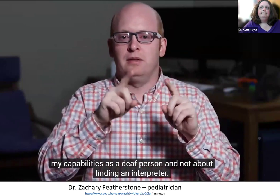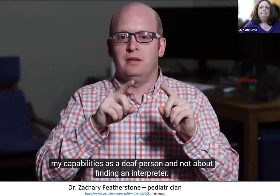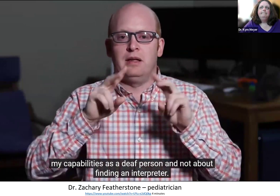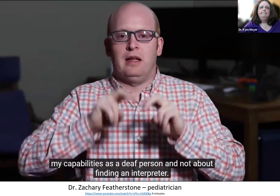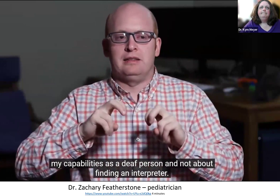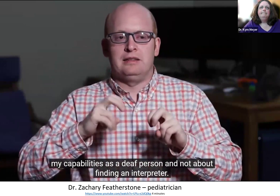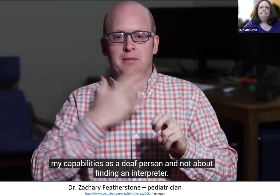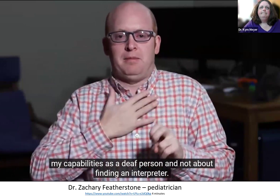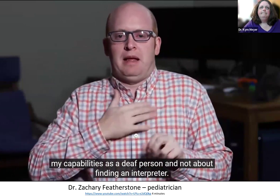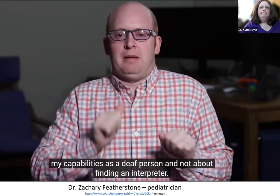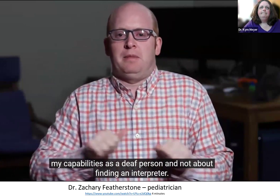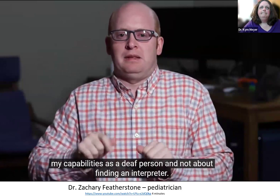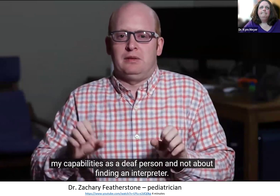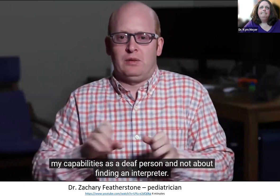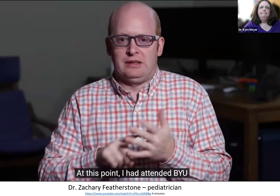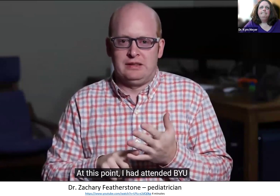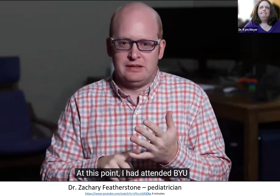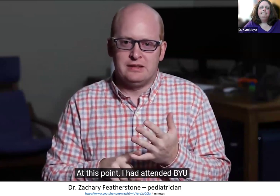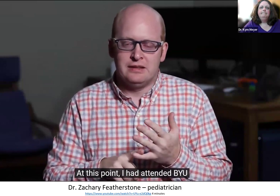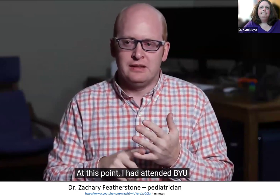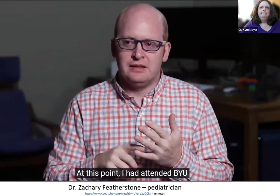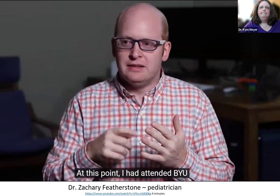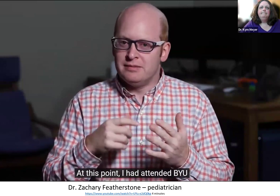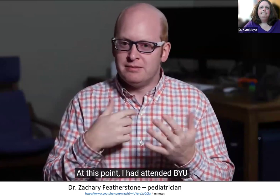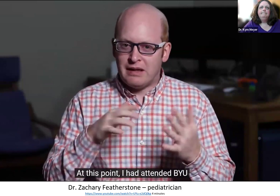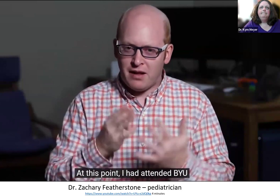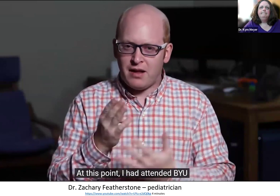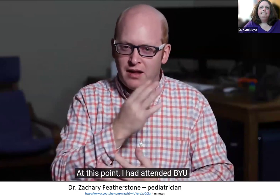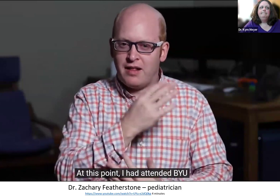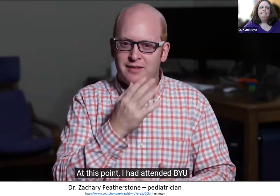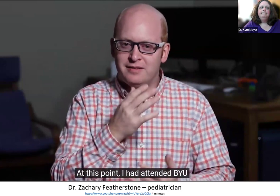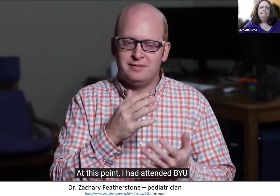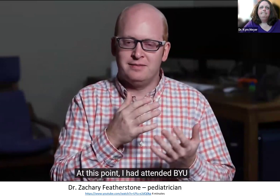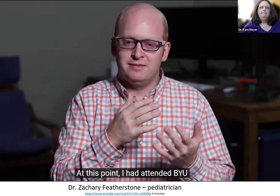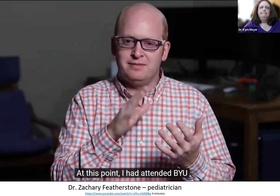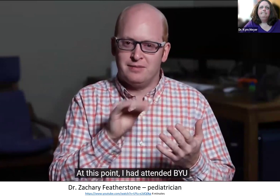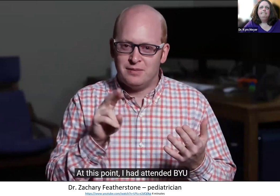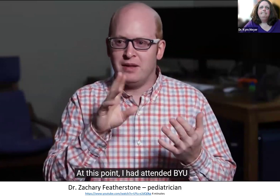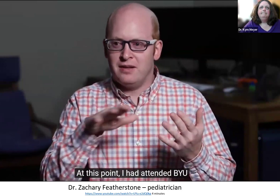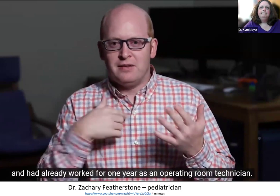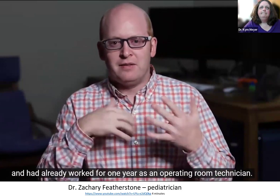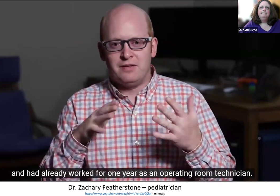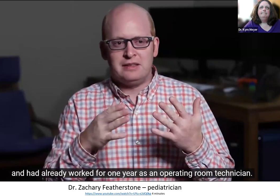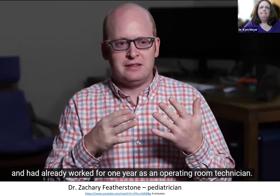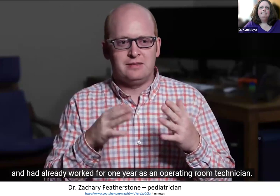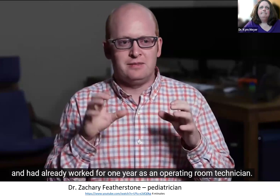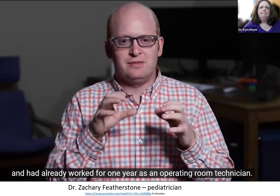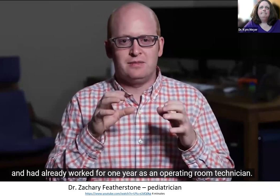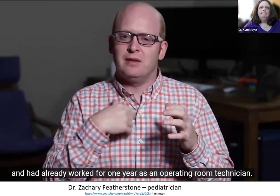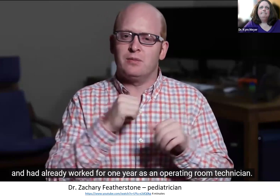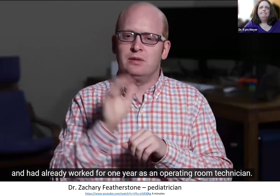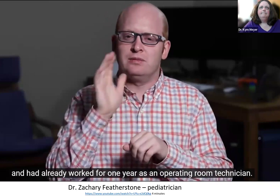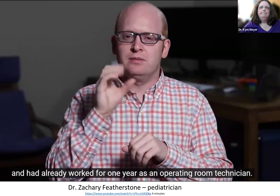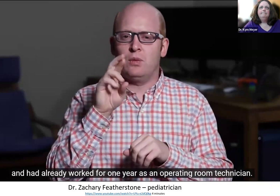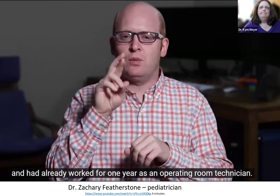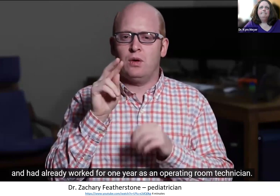finding an interpreter. At this point, I had attended BYU and had already worked for